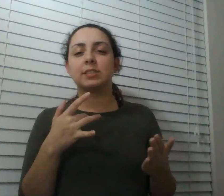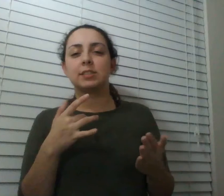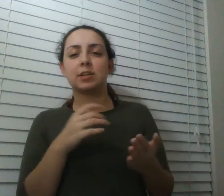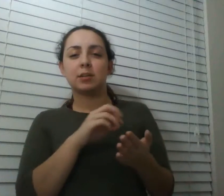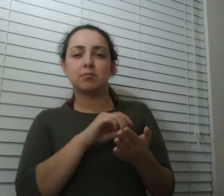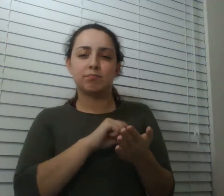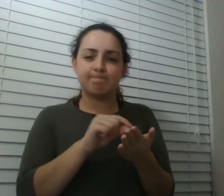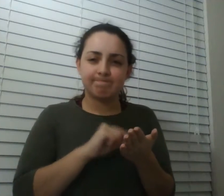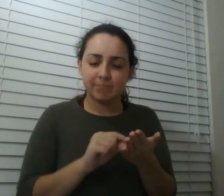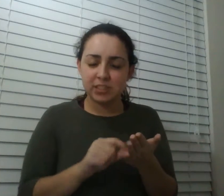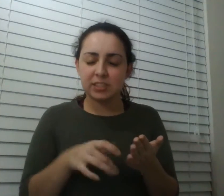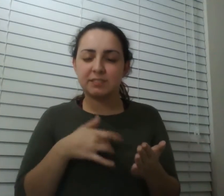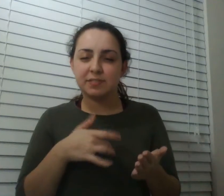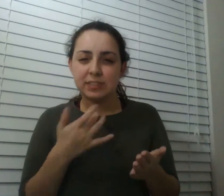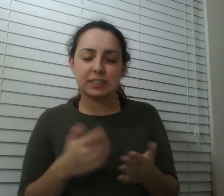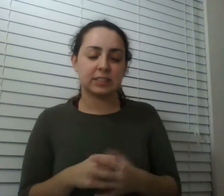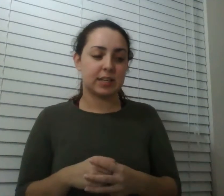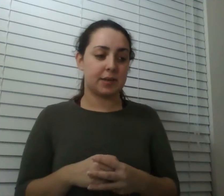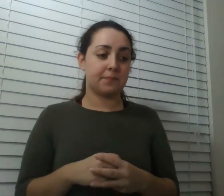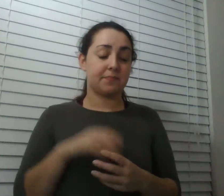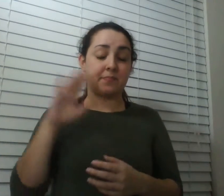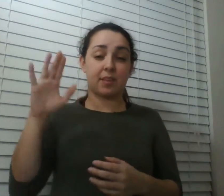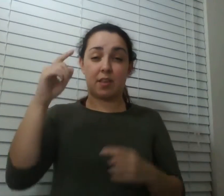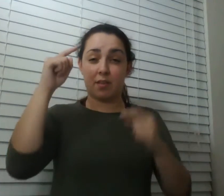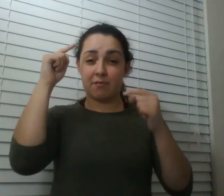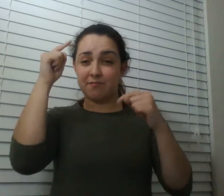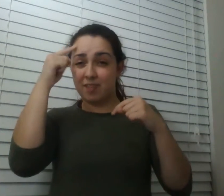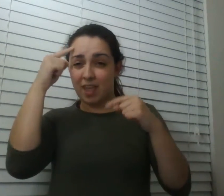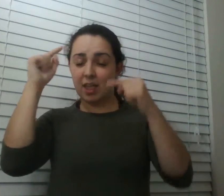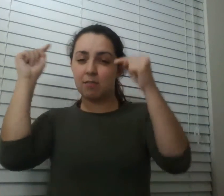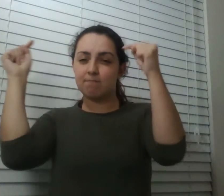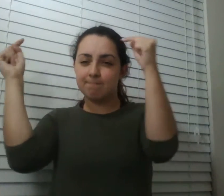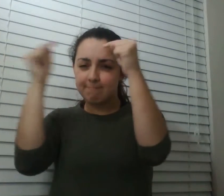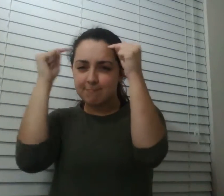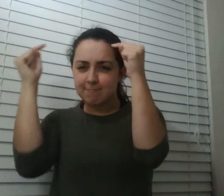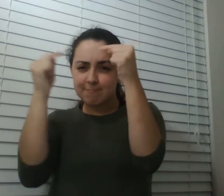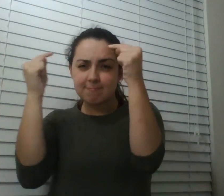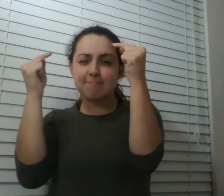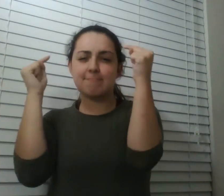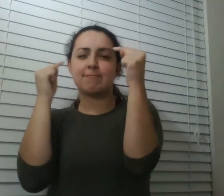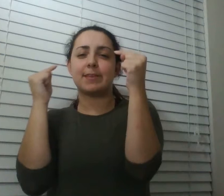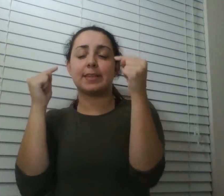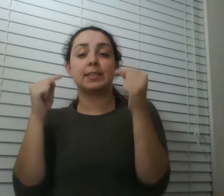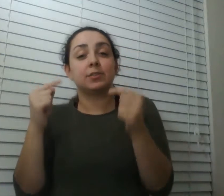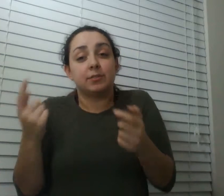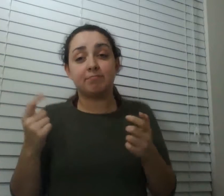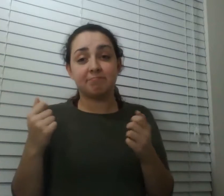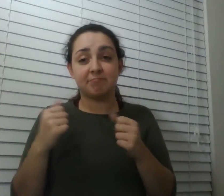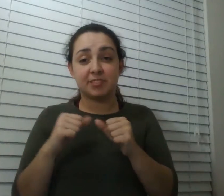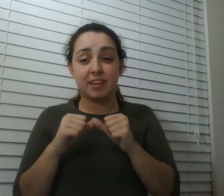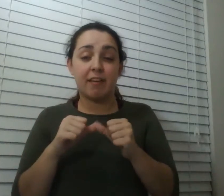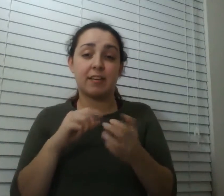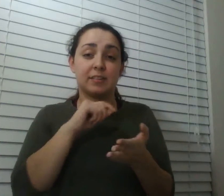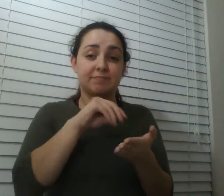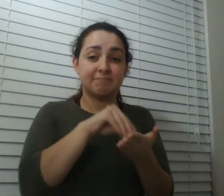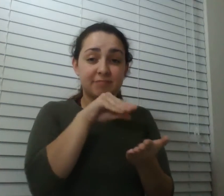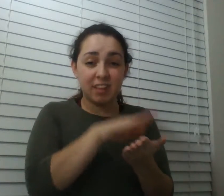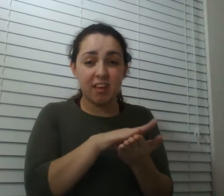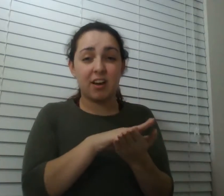forehead is throbbing and you're taking notes well what else can you do he he talks about getting stung by